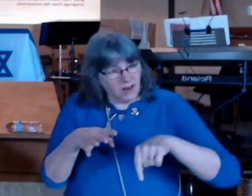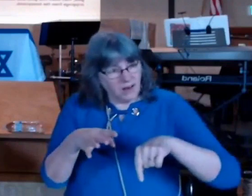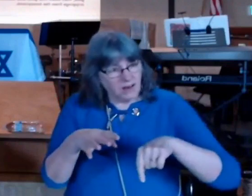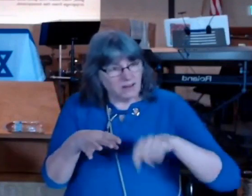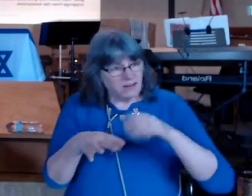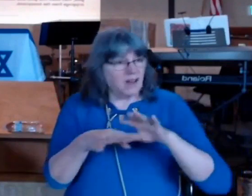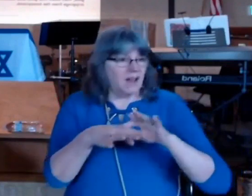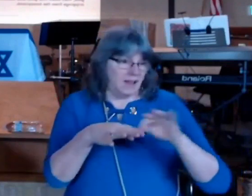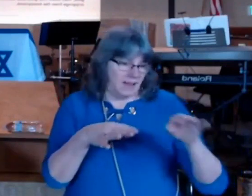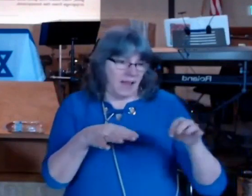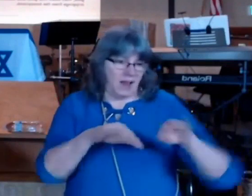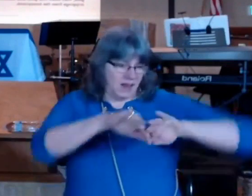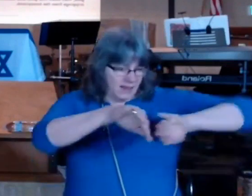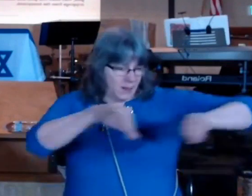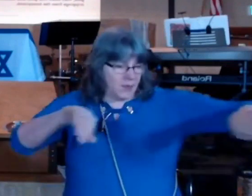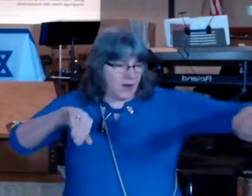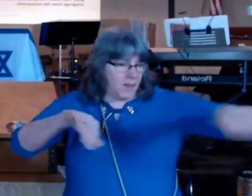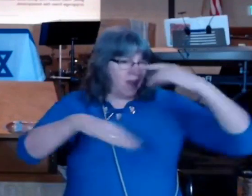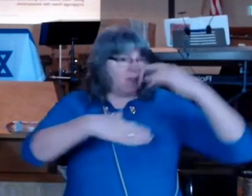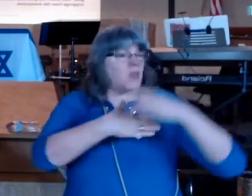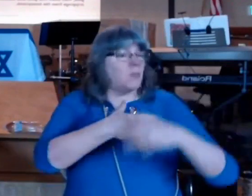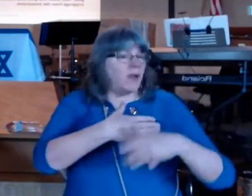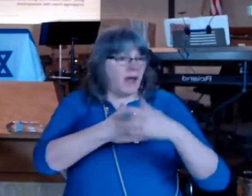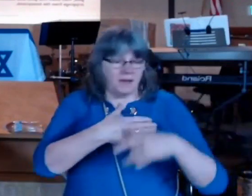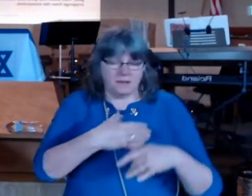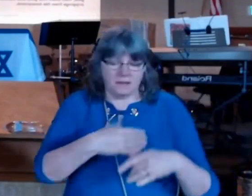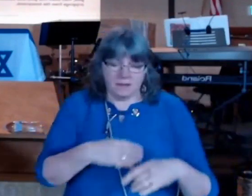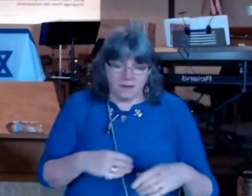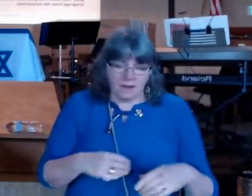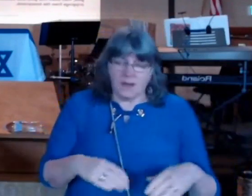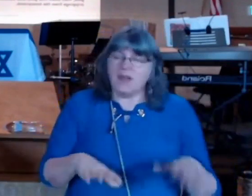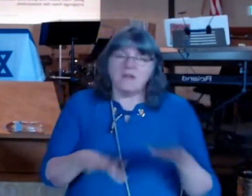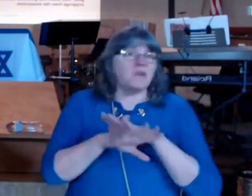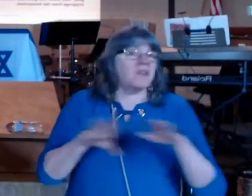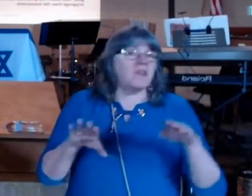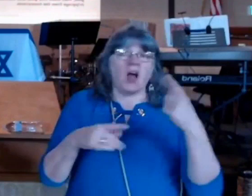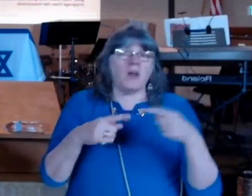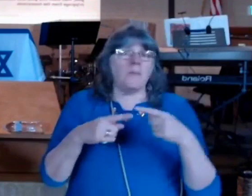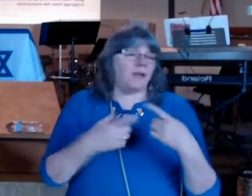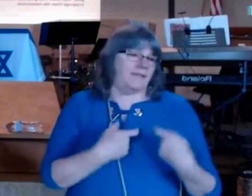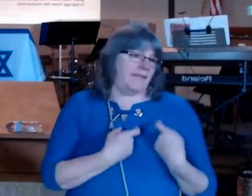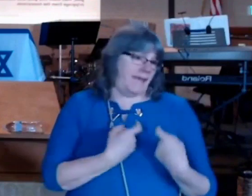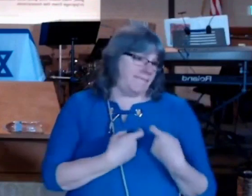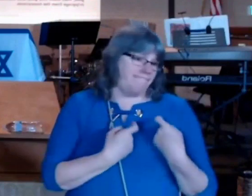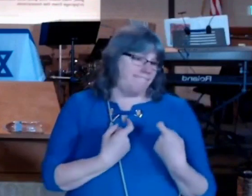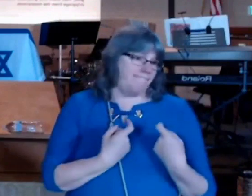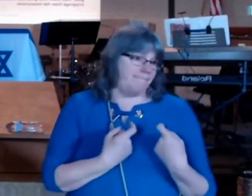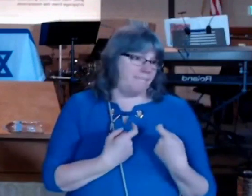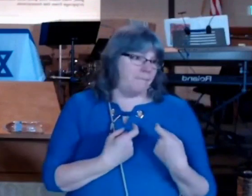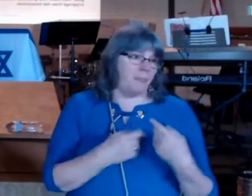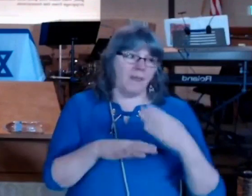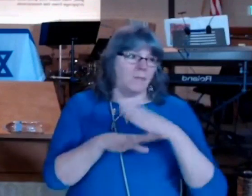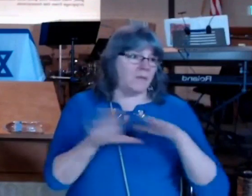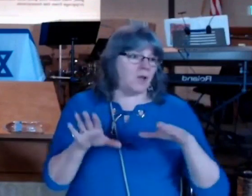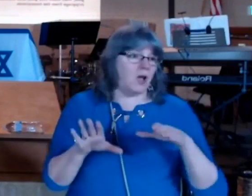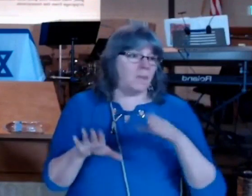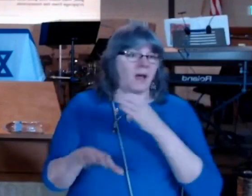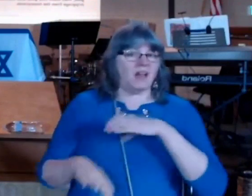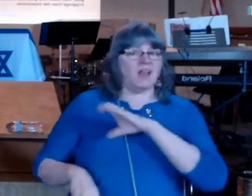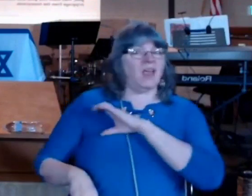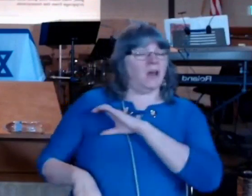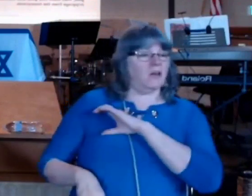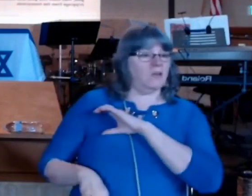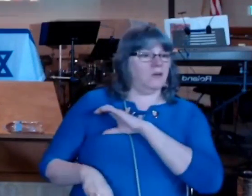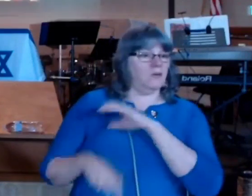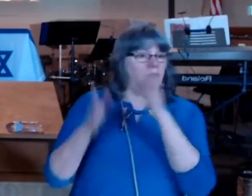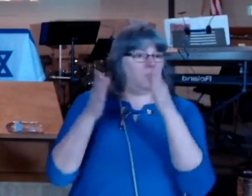you know so separation for ritual purposes had nothing to do with sin or the character of people it was